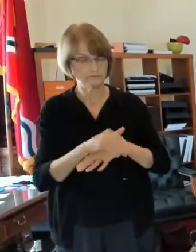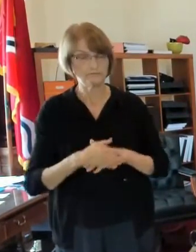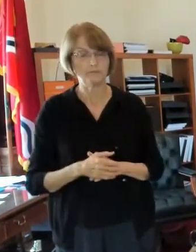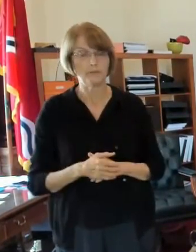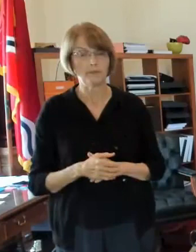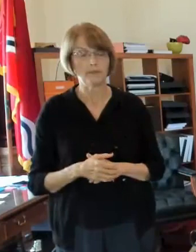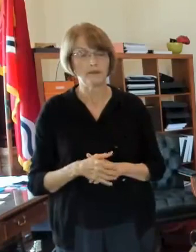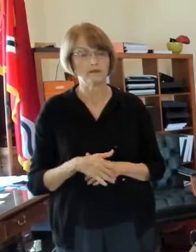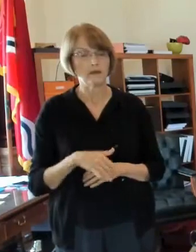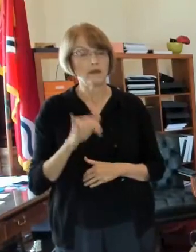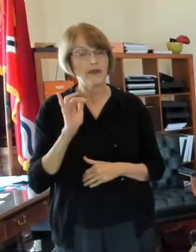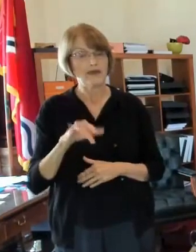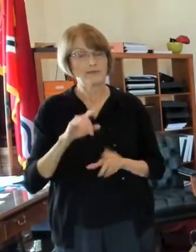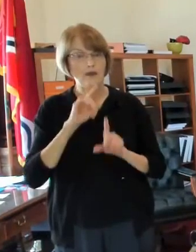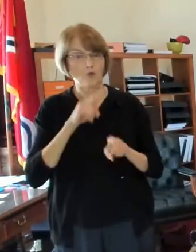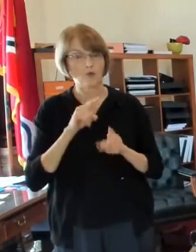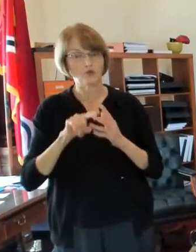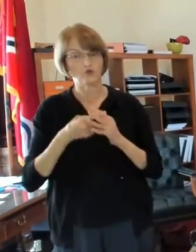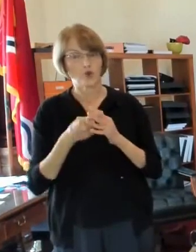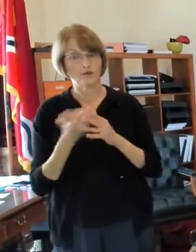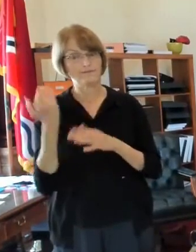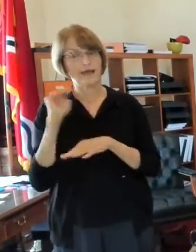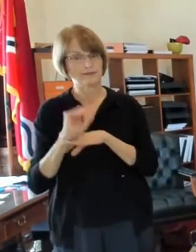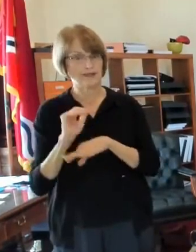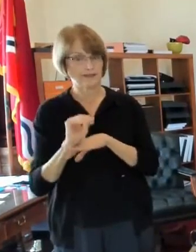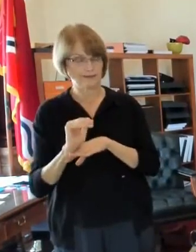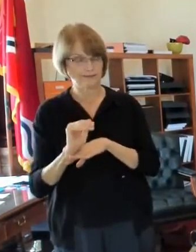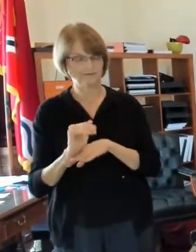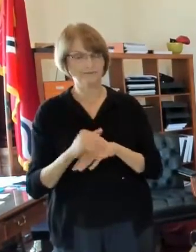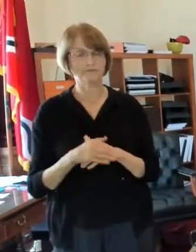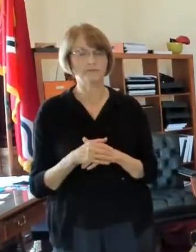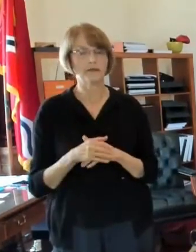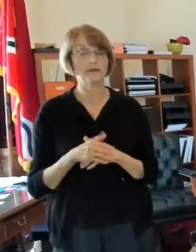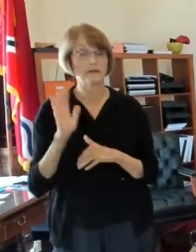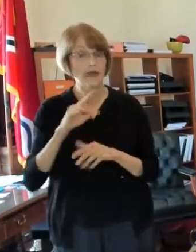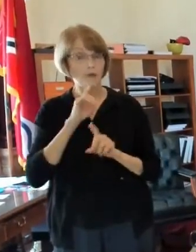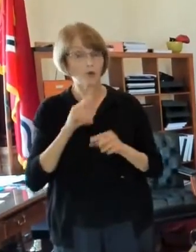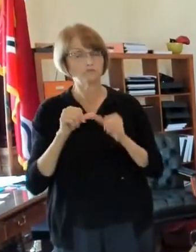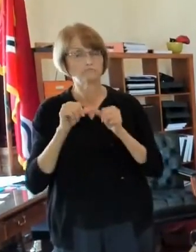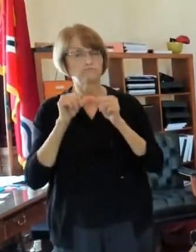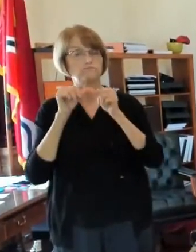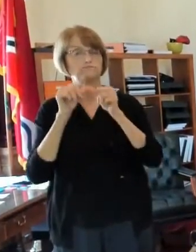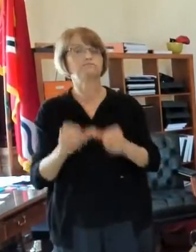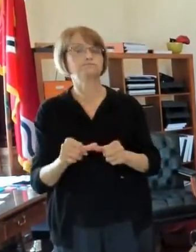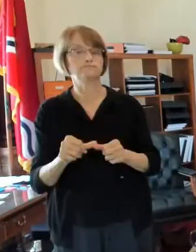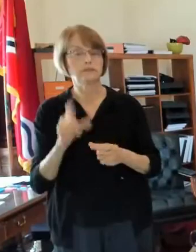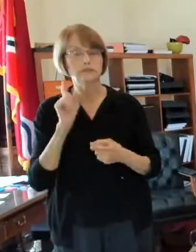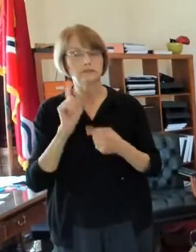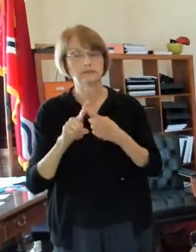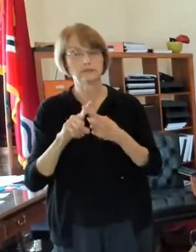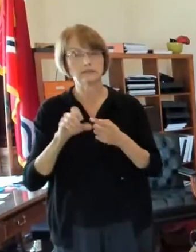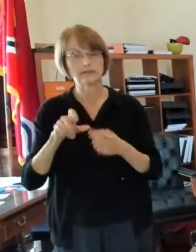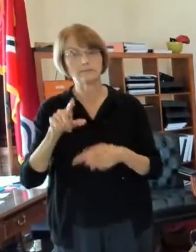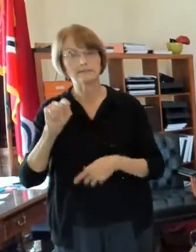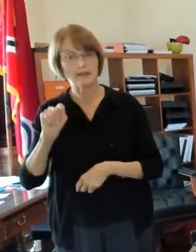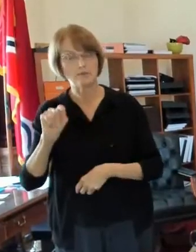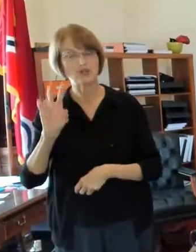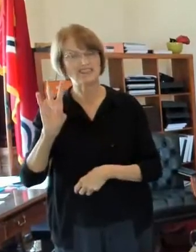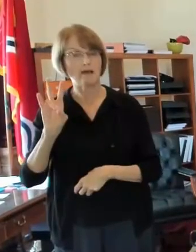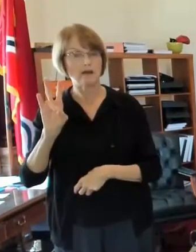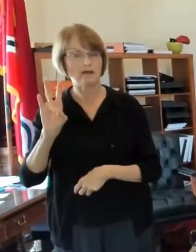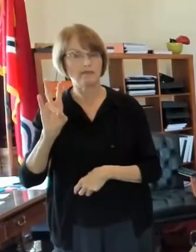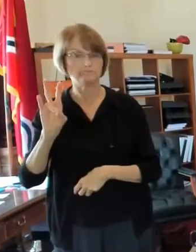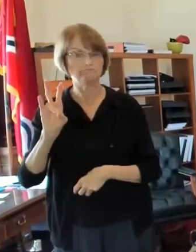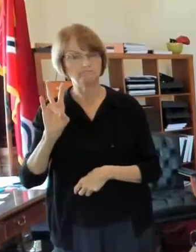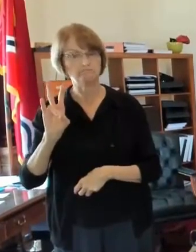this order went into effect last night and will remain in effect until september the 7th which is